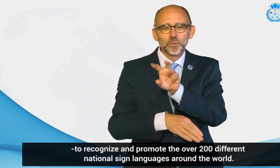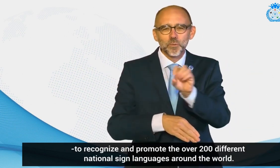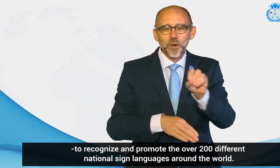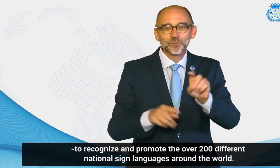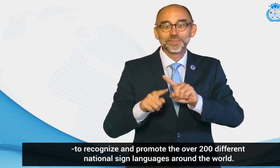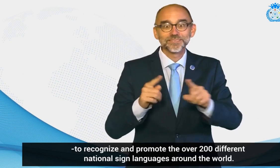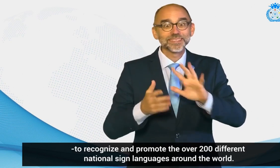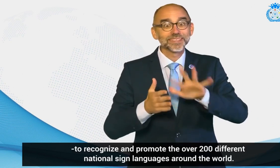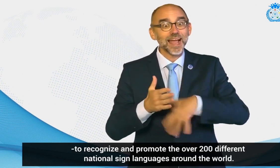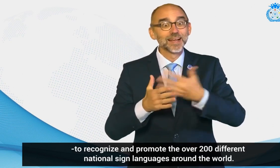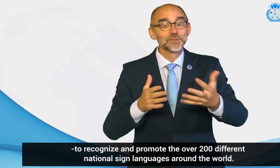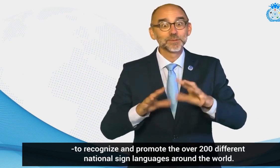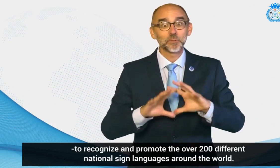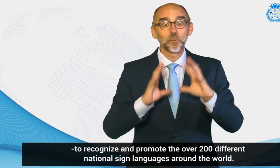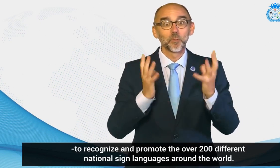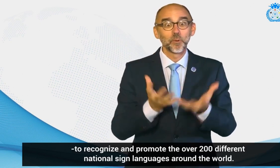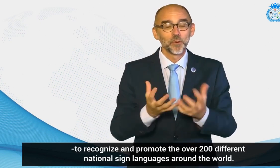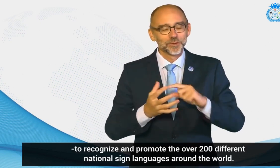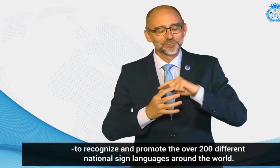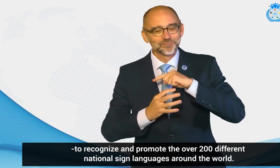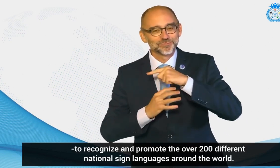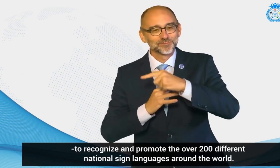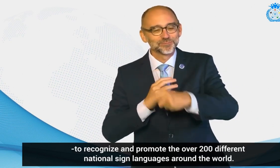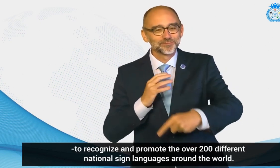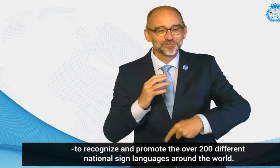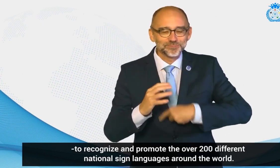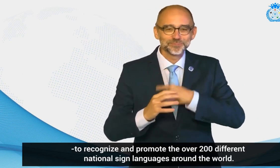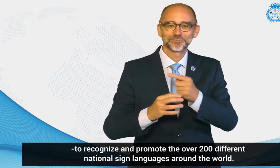different national sign languages around the world.